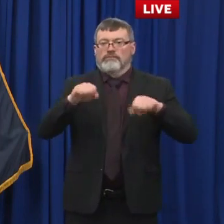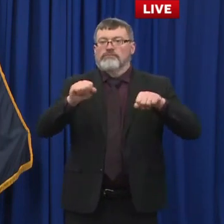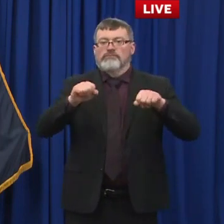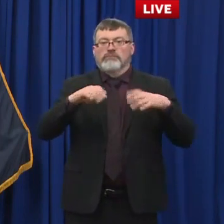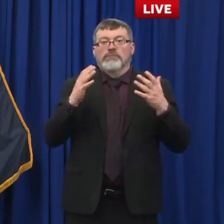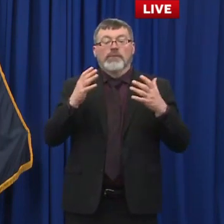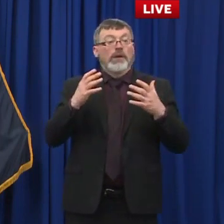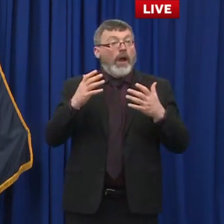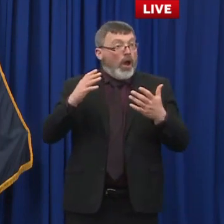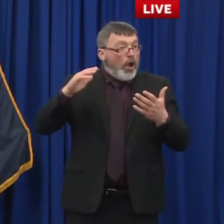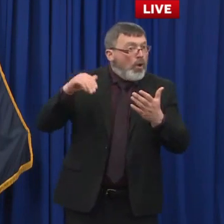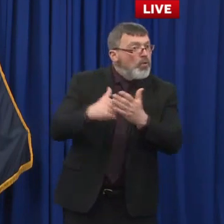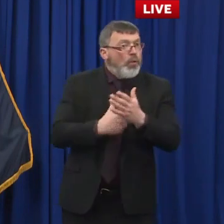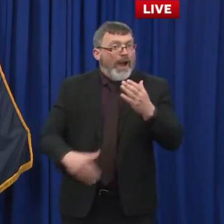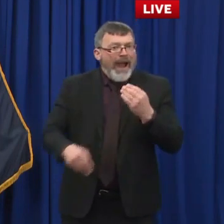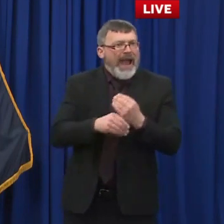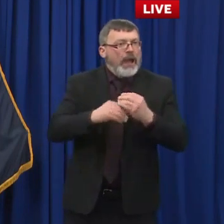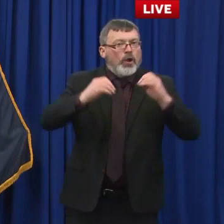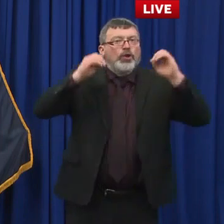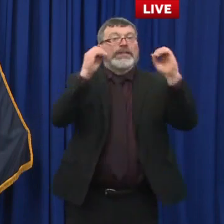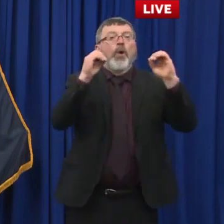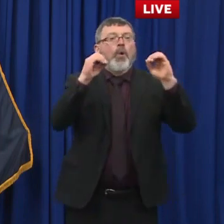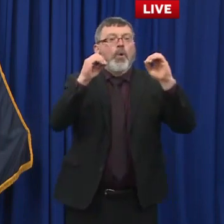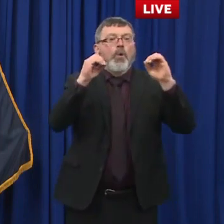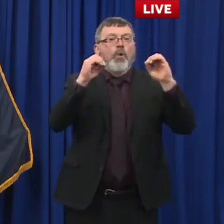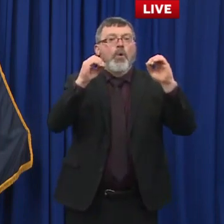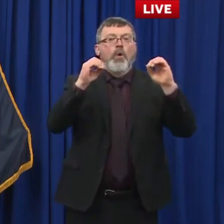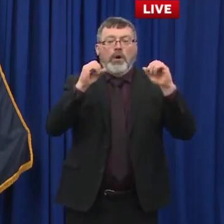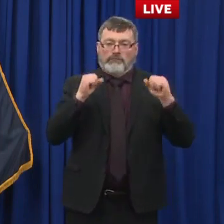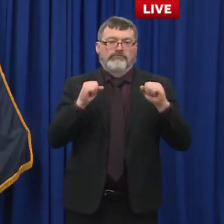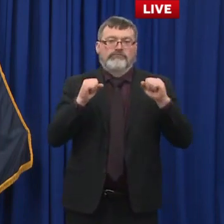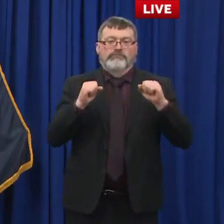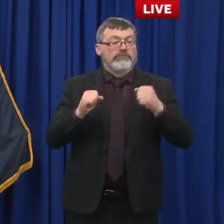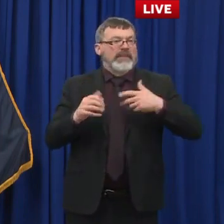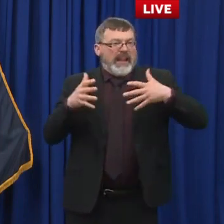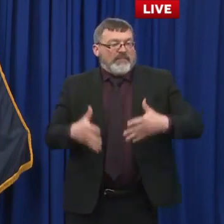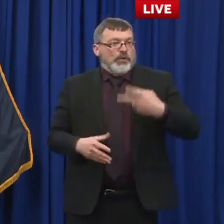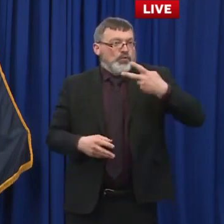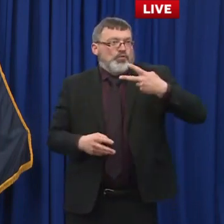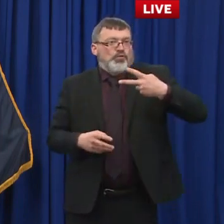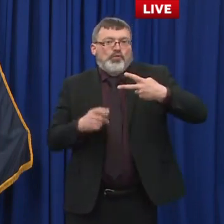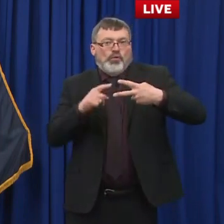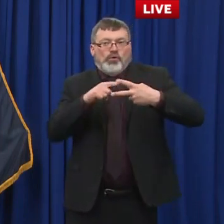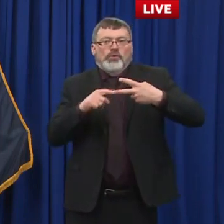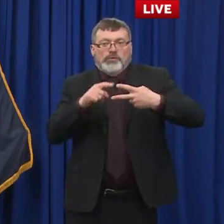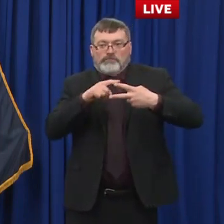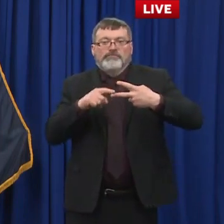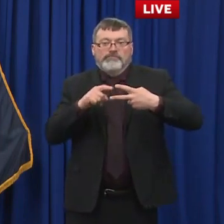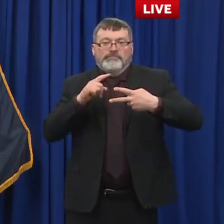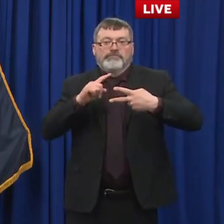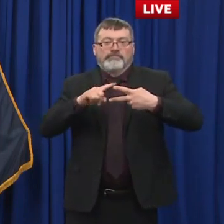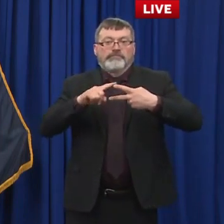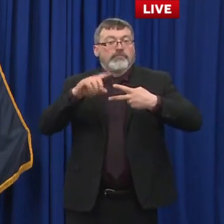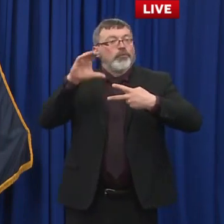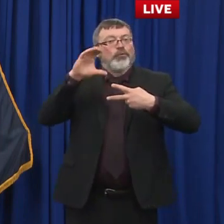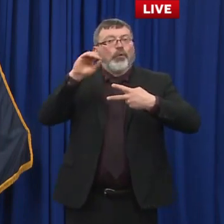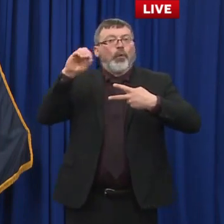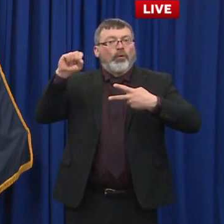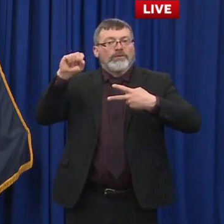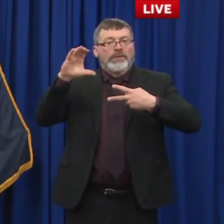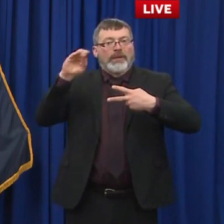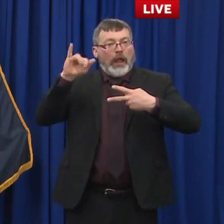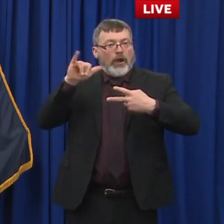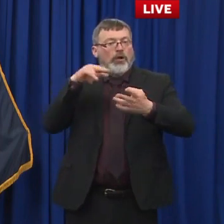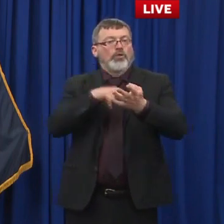our current total of institutional outbreaks at two. The Coas County nursing home and the federal prison in Berlin. Thank you.